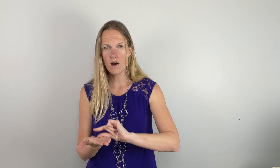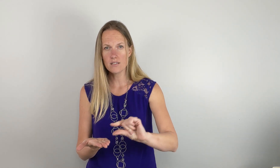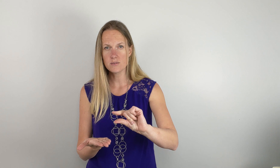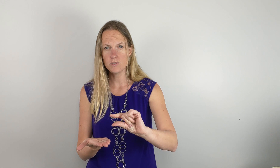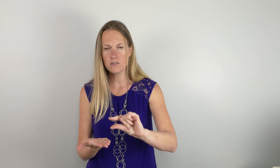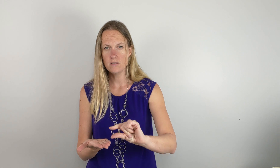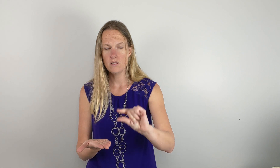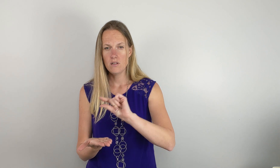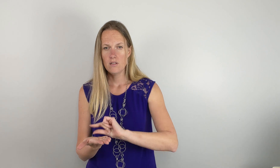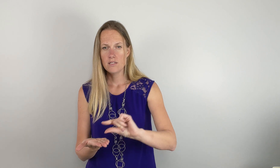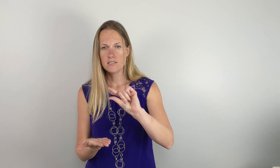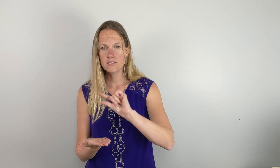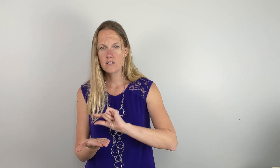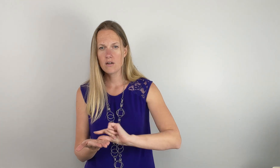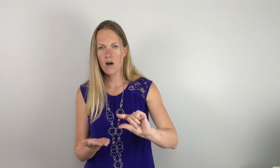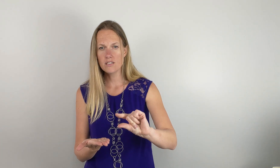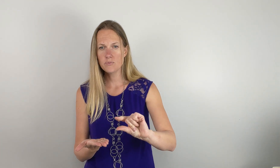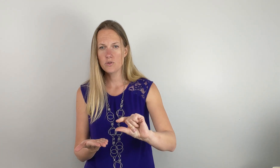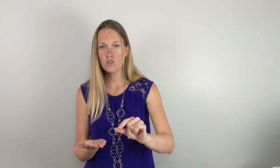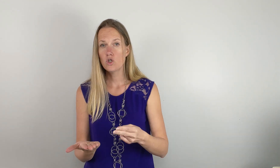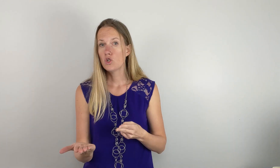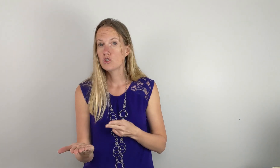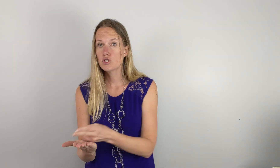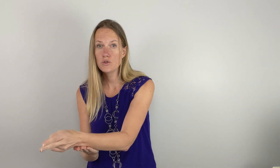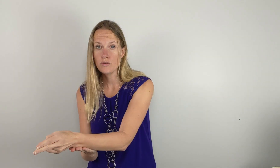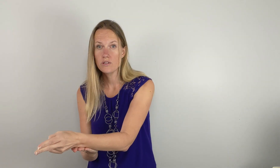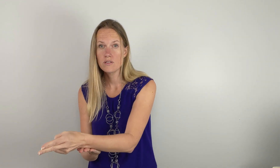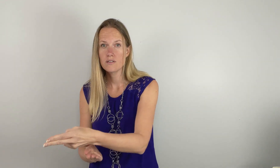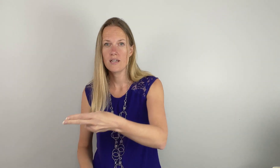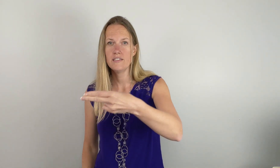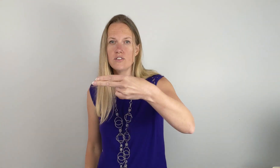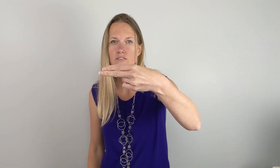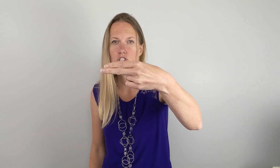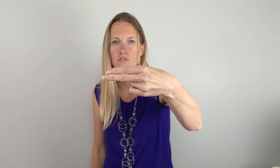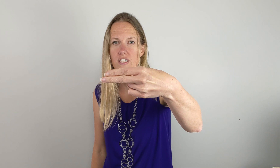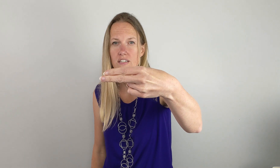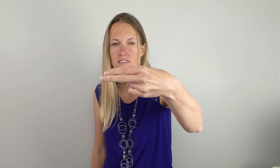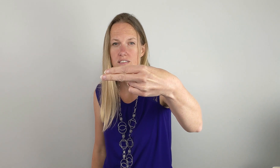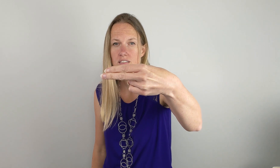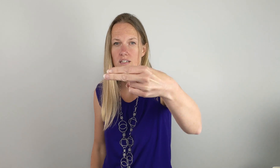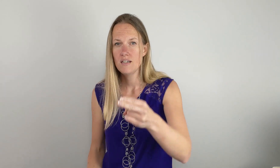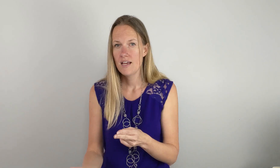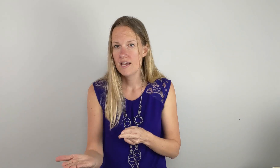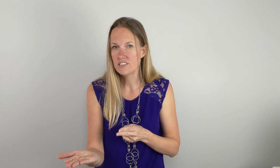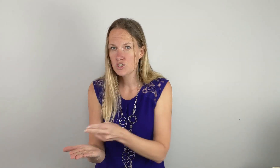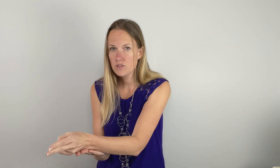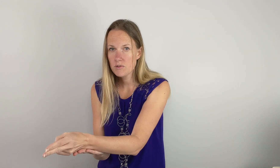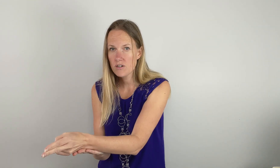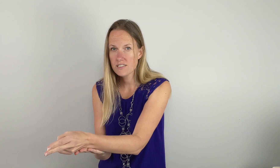Gospel. This gospel truth. Okay. So you have two fingers. And shoot them across